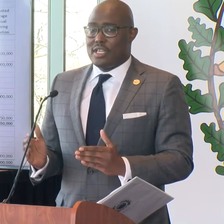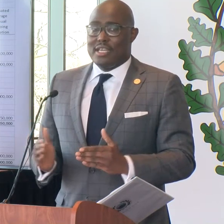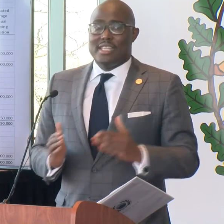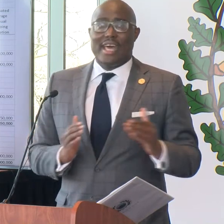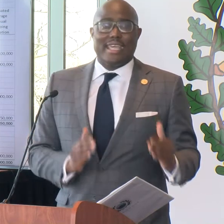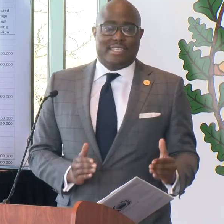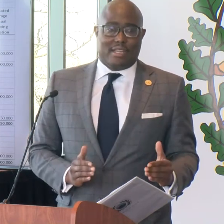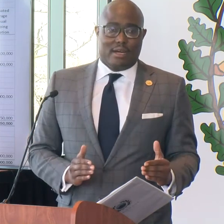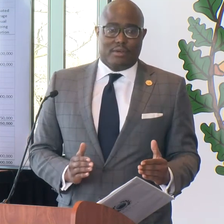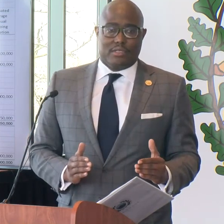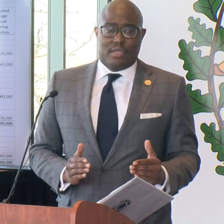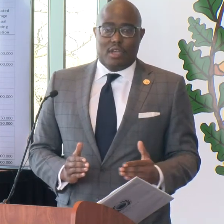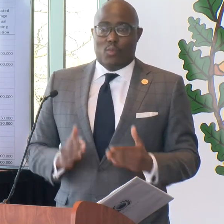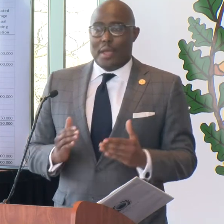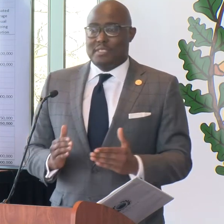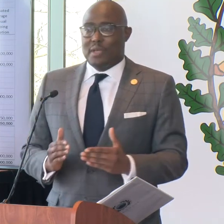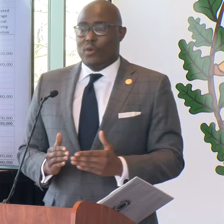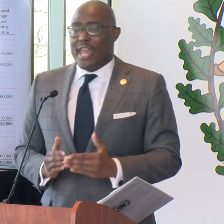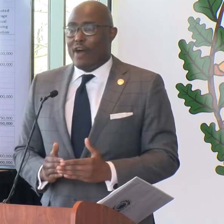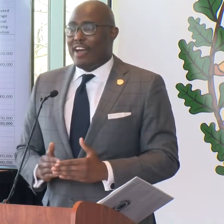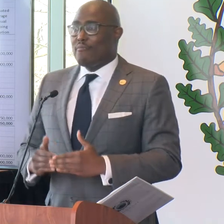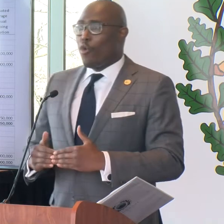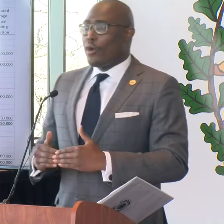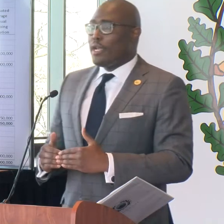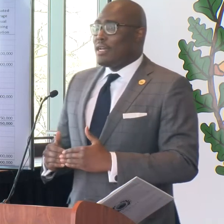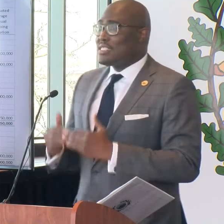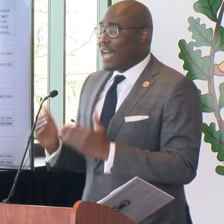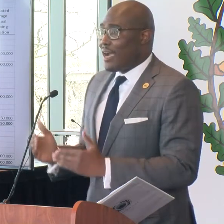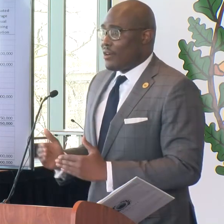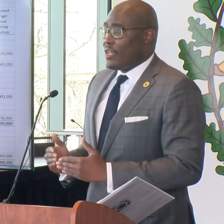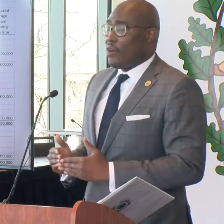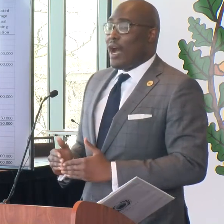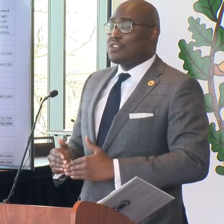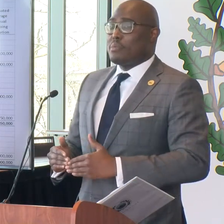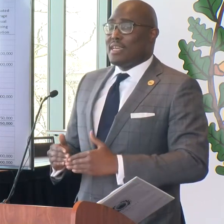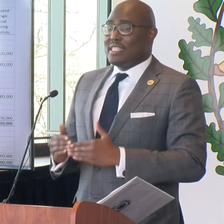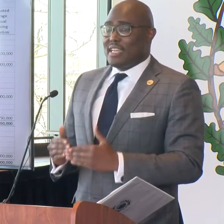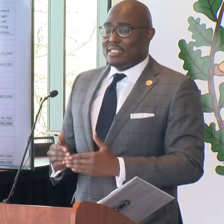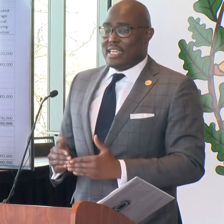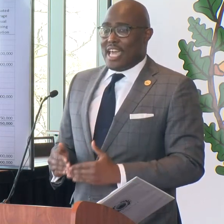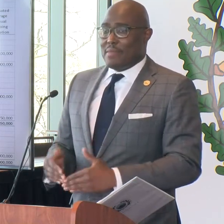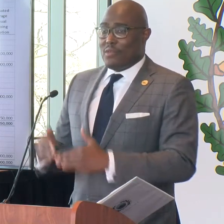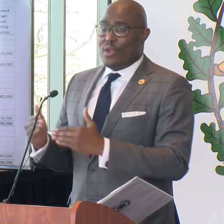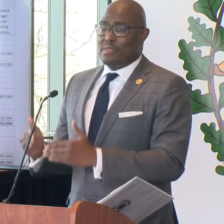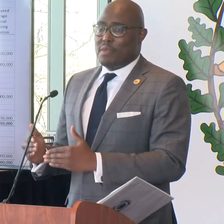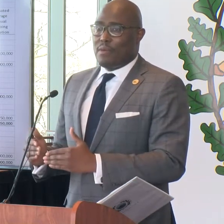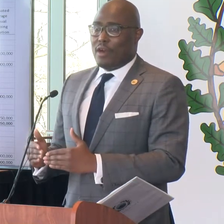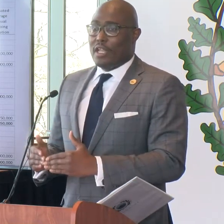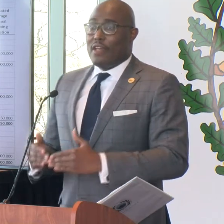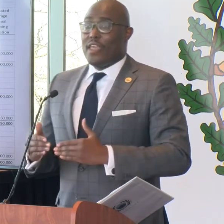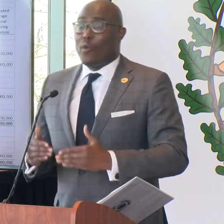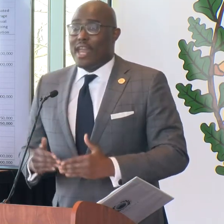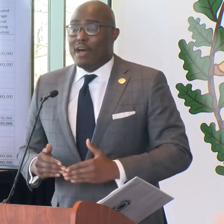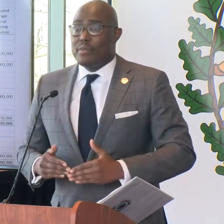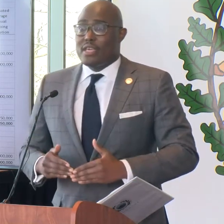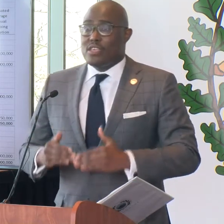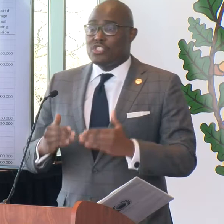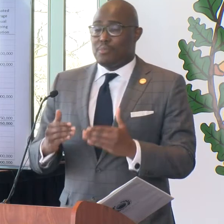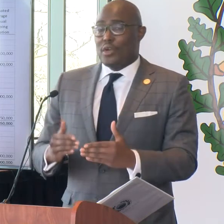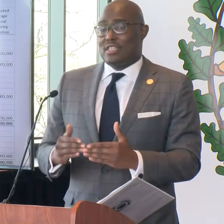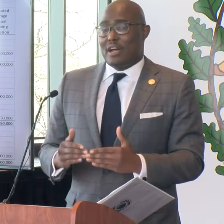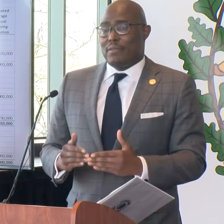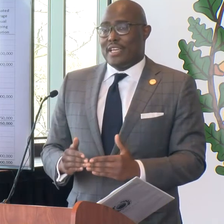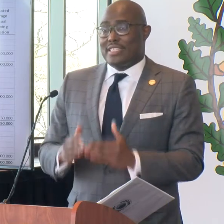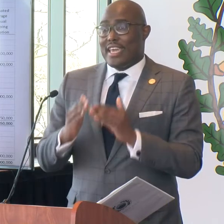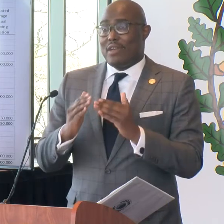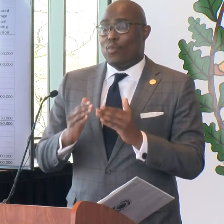course to 18 holes. Ripson will now have more soccer. There will also be a tennis academy at Ripson Park. There will now be a